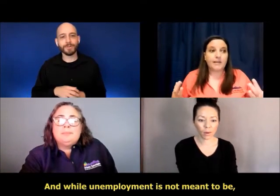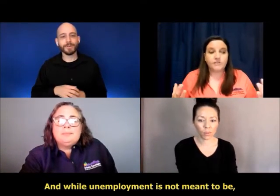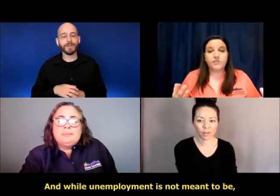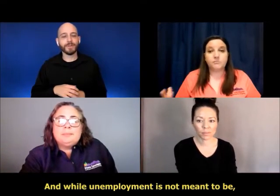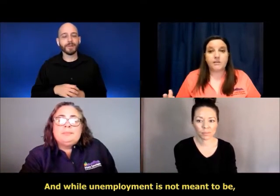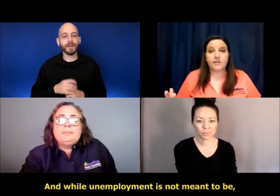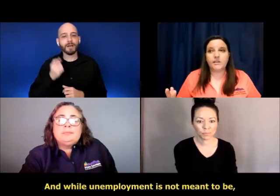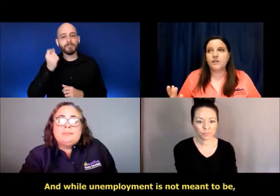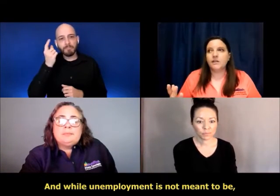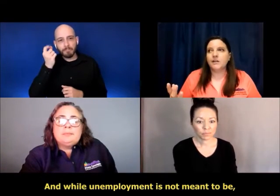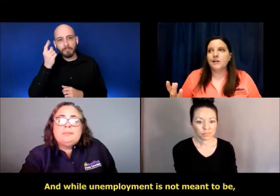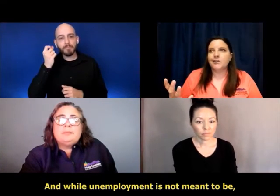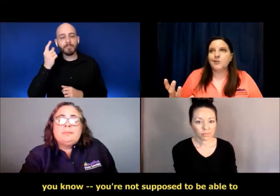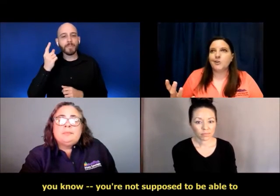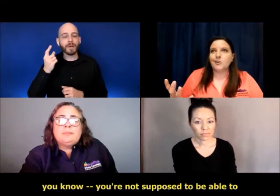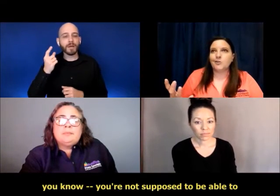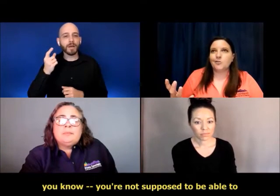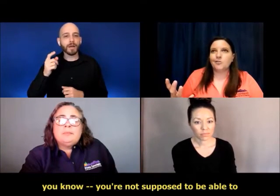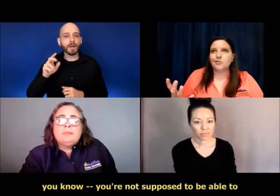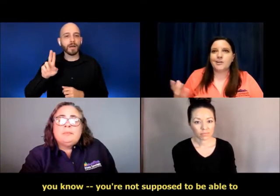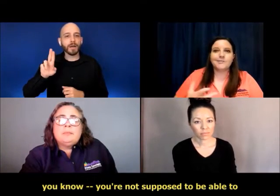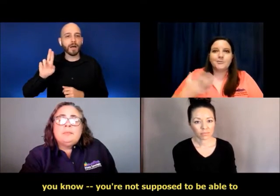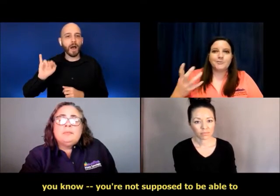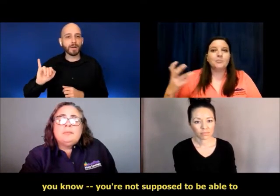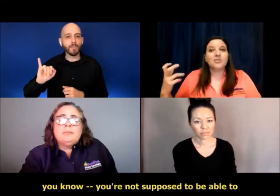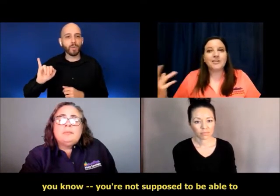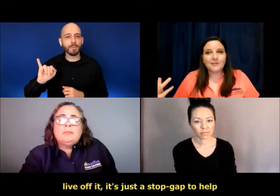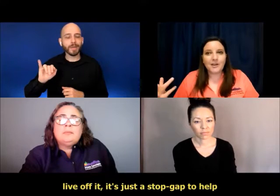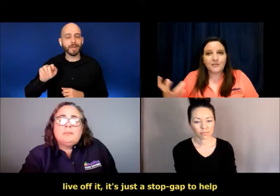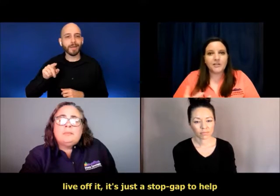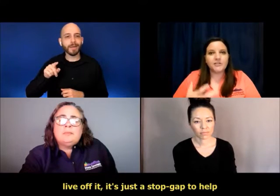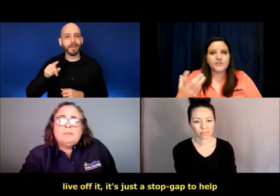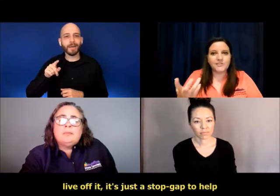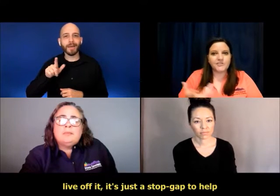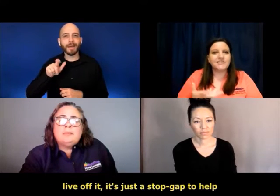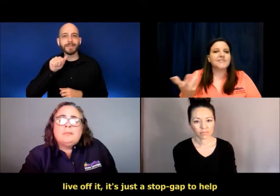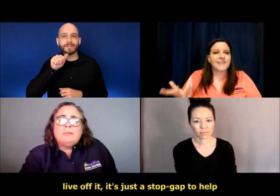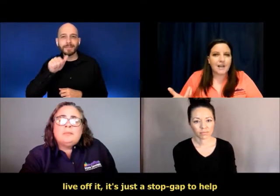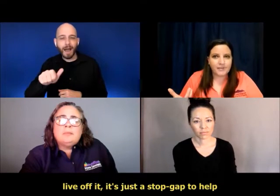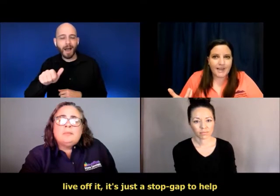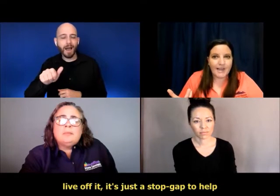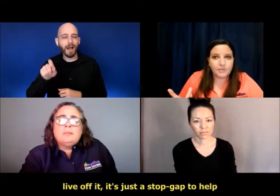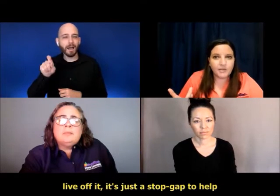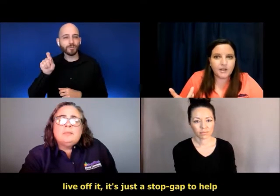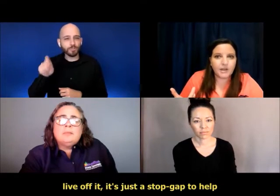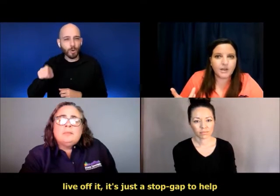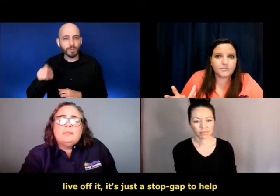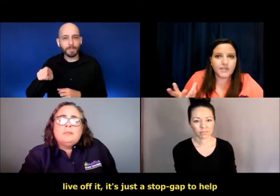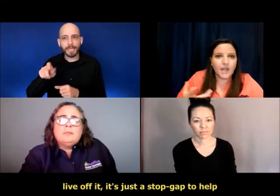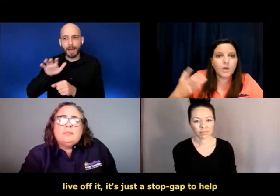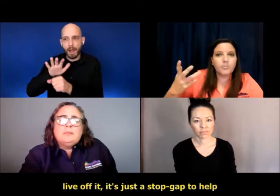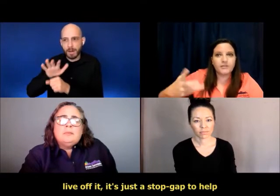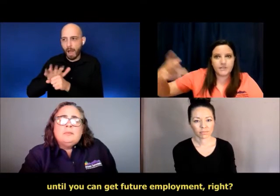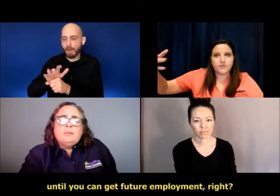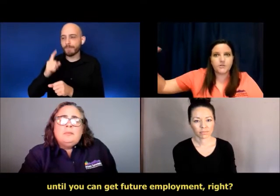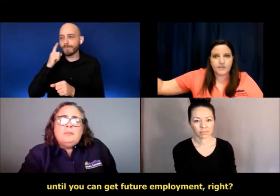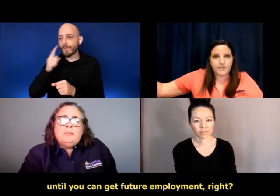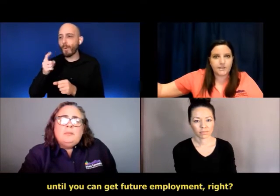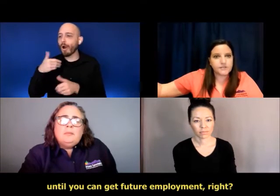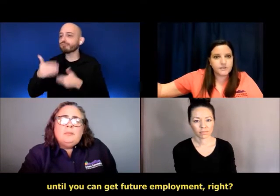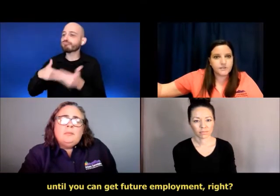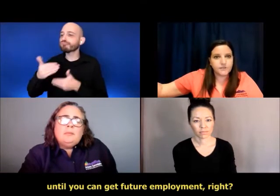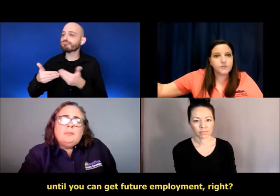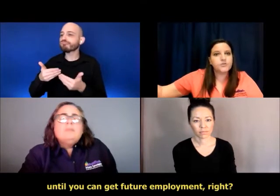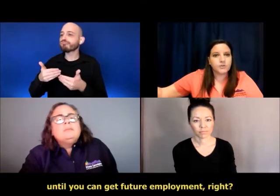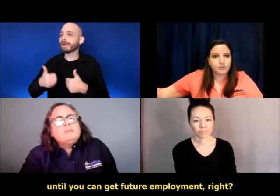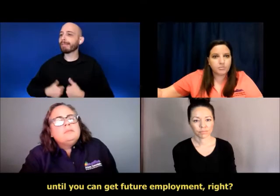not meant to be, you know, you're not supposed to be able to live off it, you're, it's just a stopgap, um, to help until you